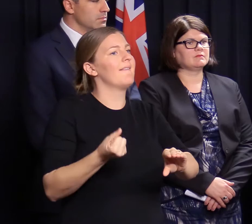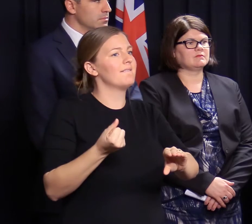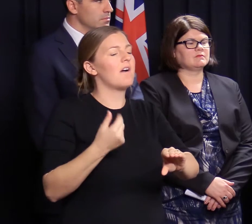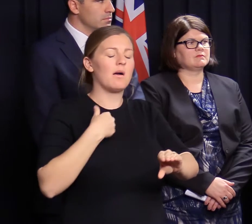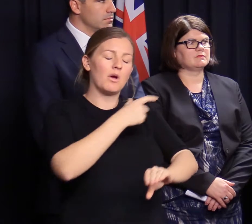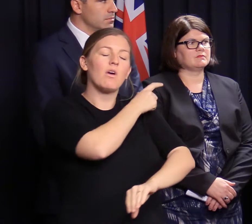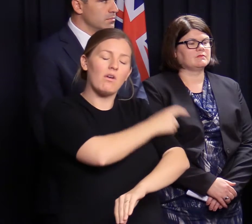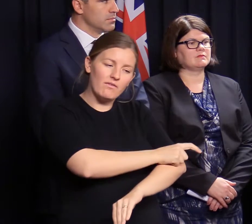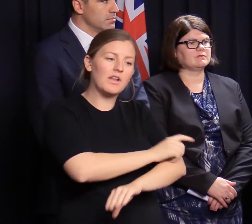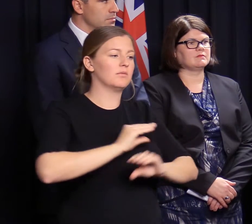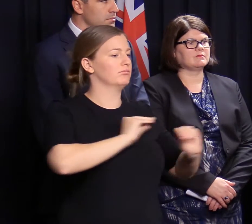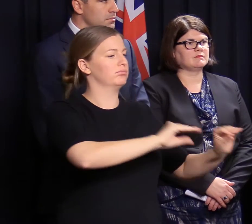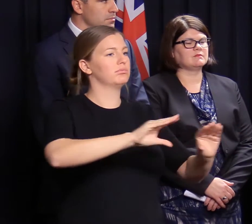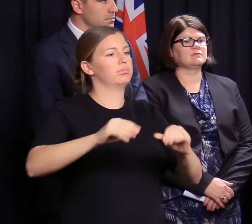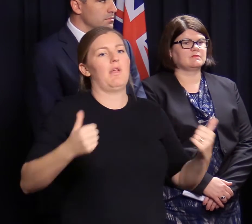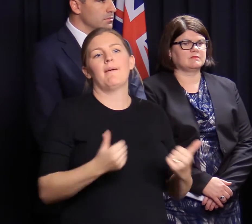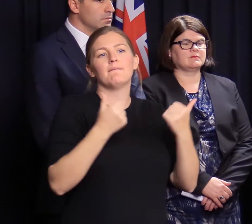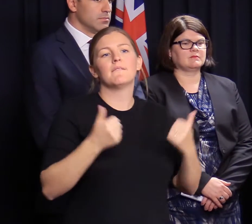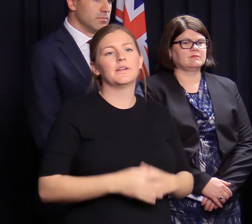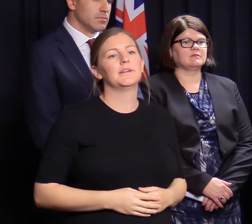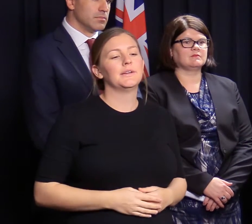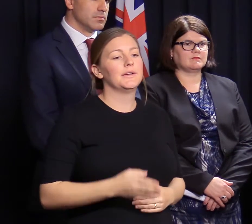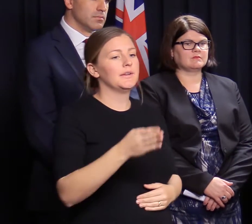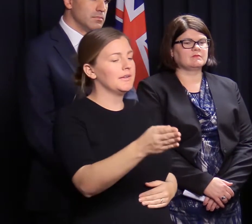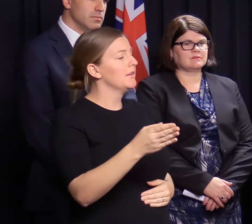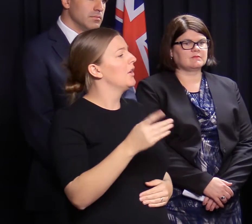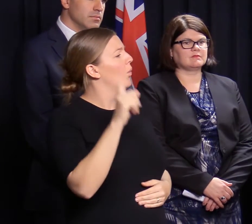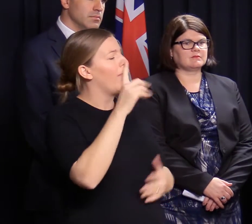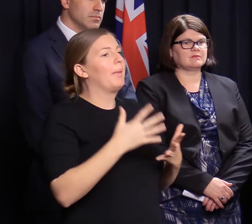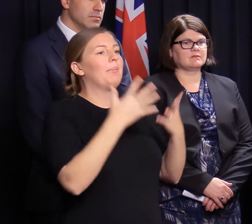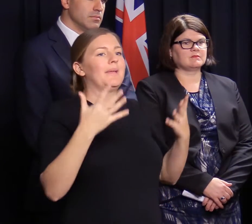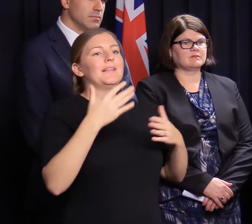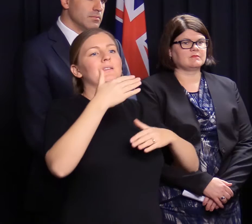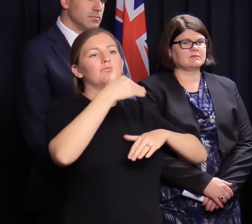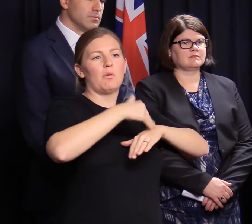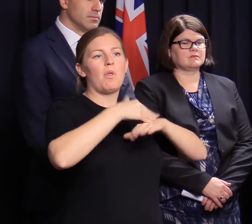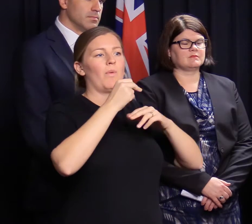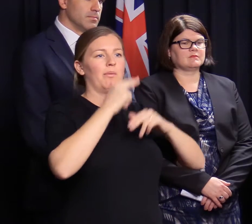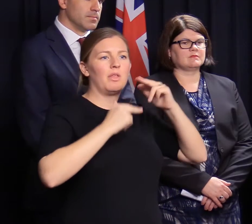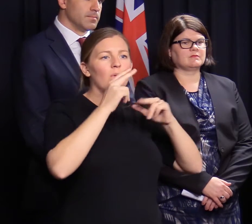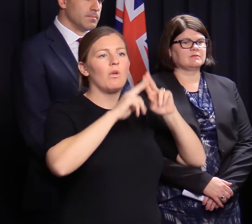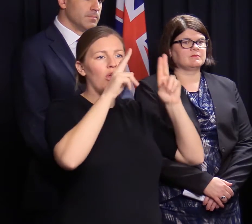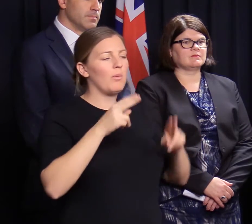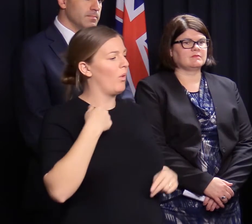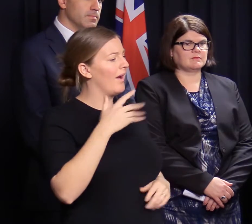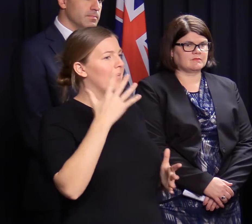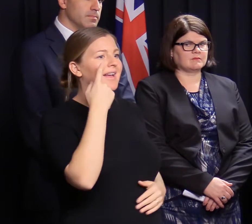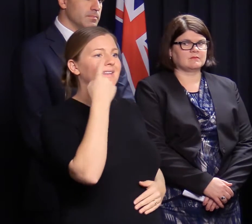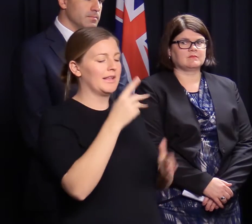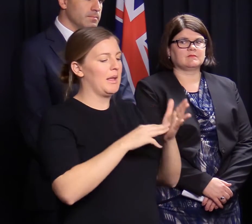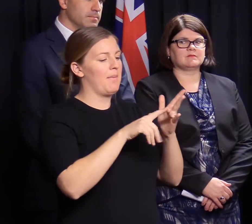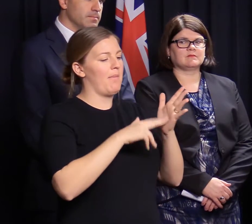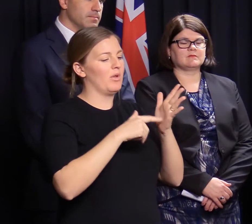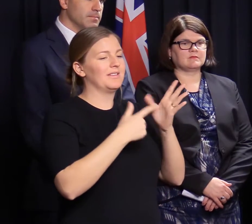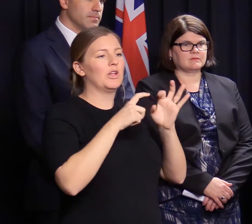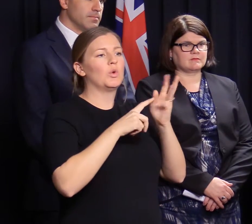confident there was sufficient sandbags for this event. What are the main infrastructure issues currently? Obviously we saw the pictures of Montacute Road